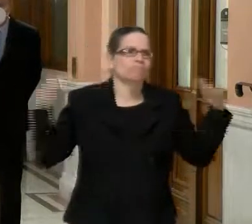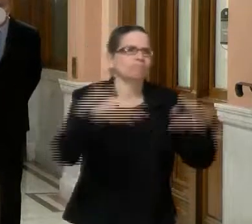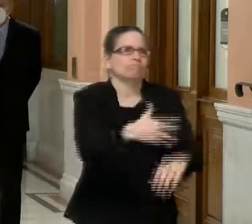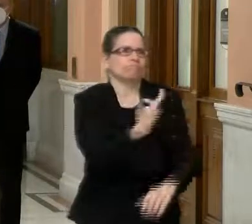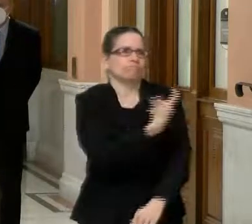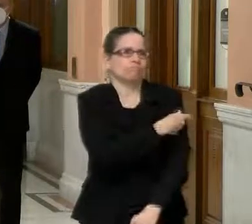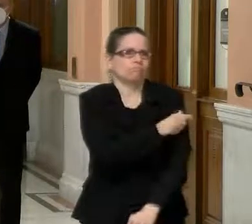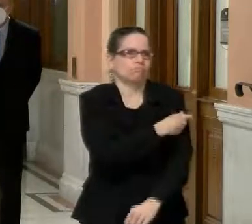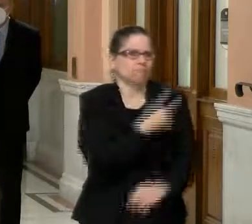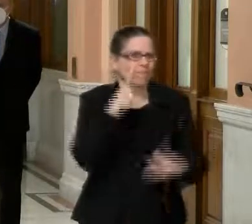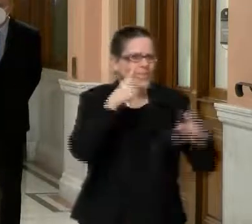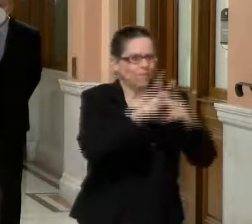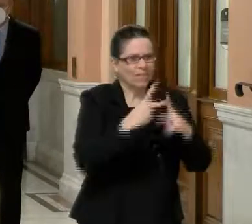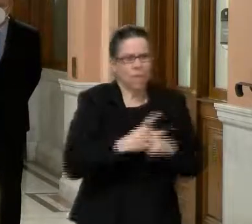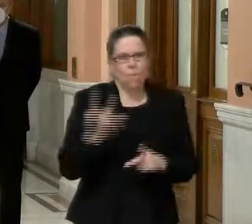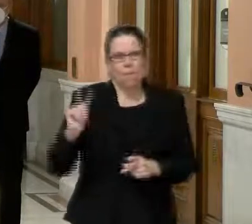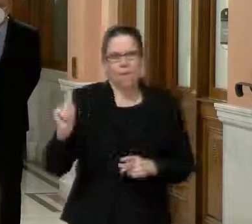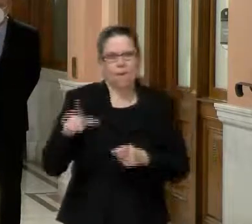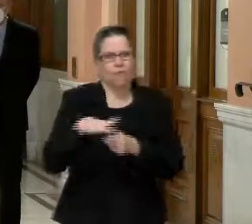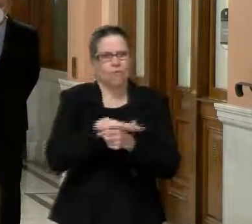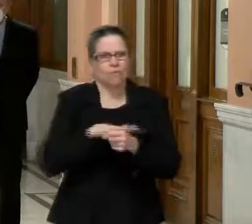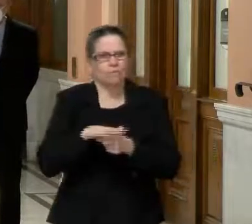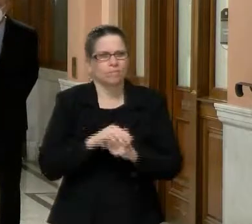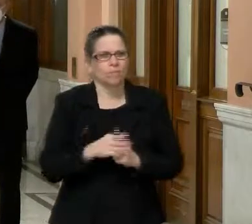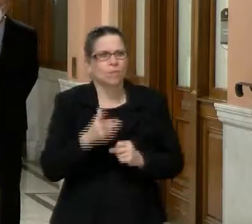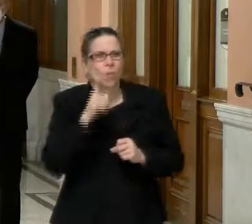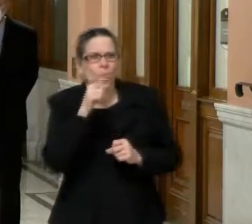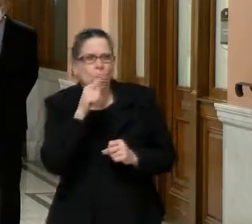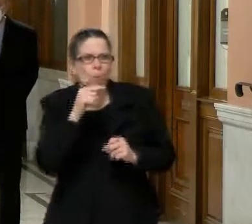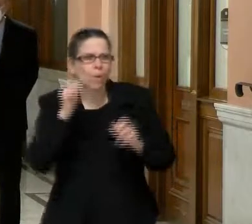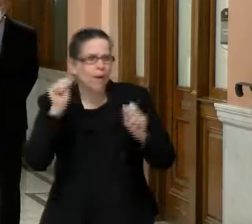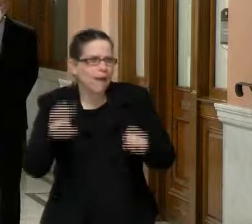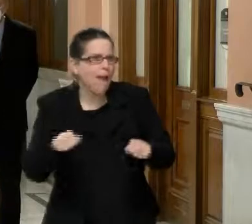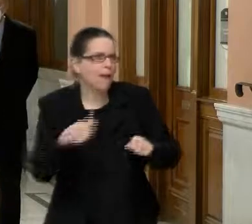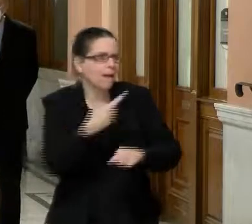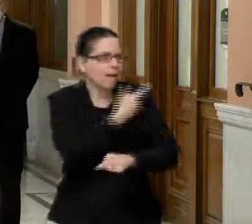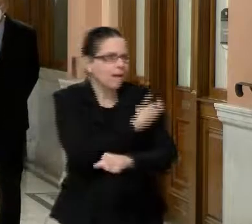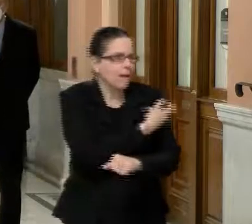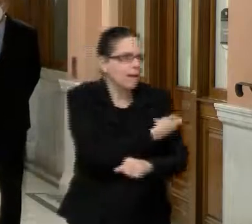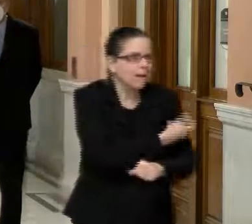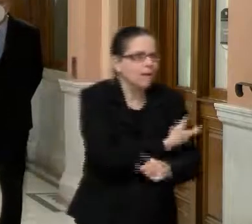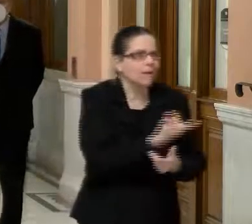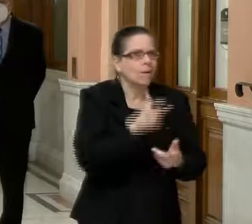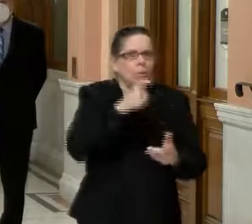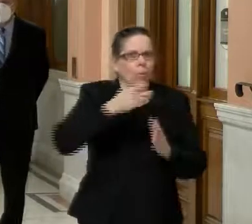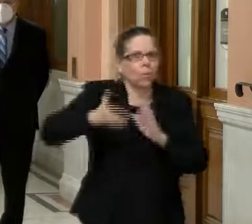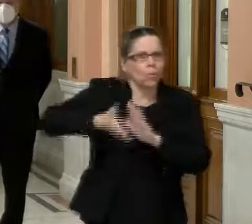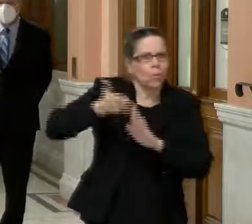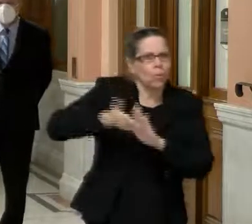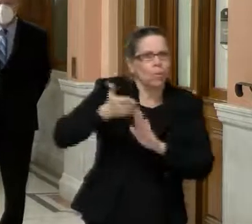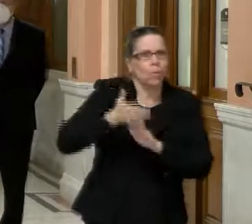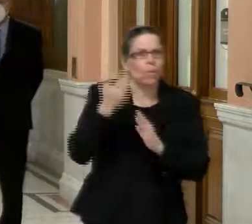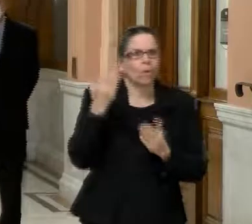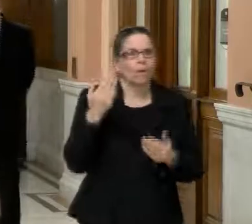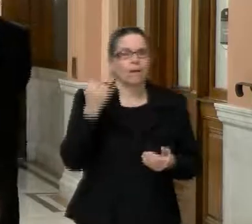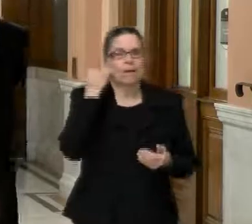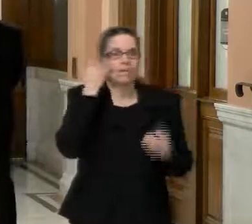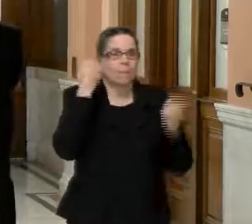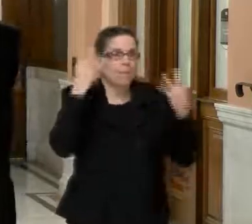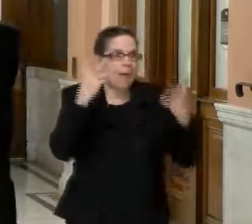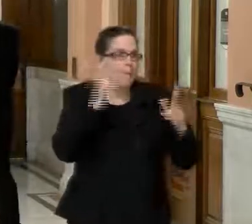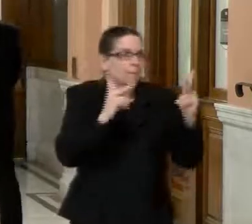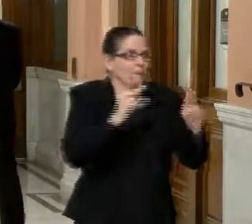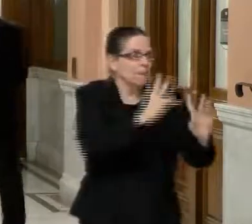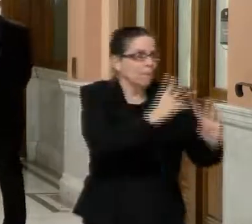medical providers, uh, can provide the, uh, volume, uh, staff, volunteers,